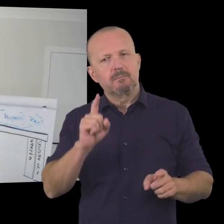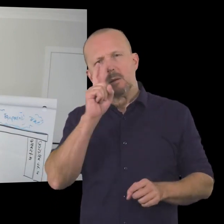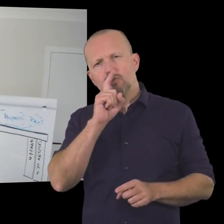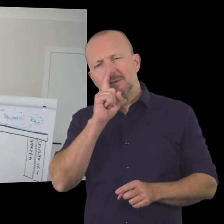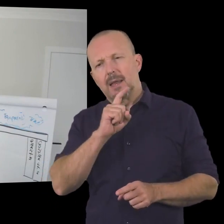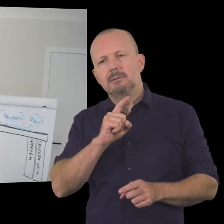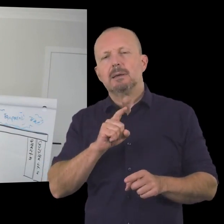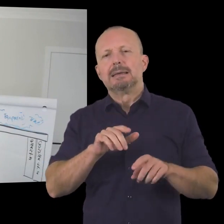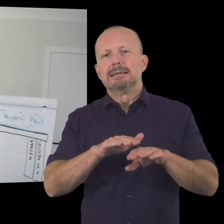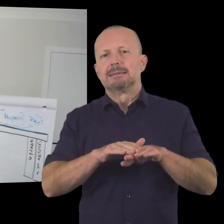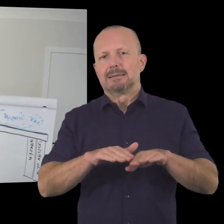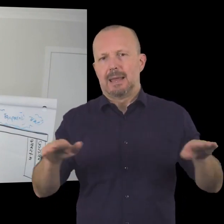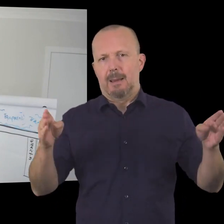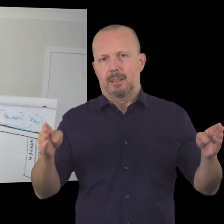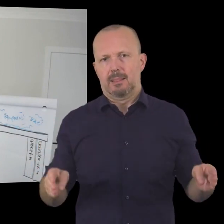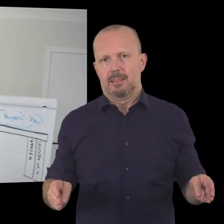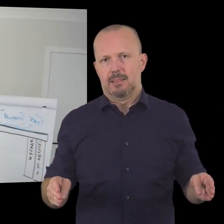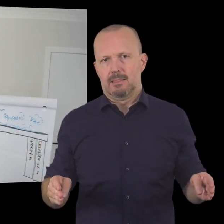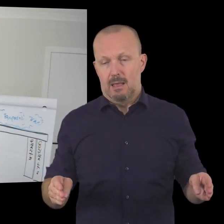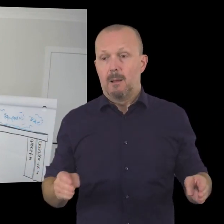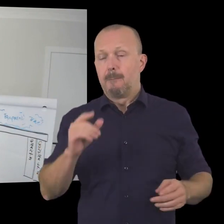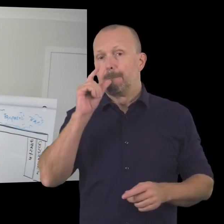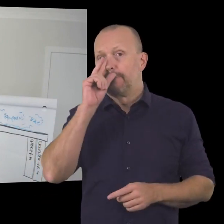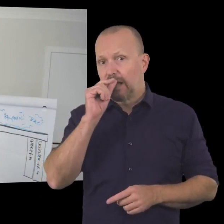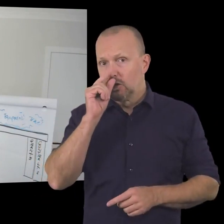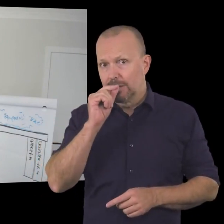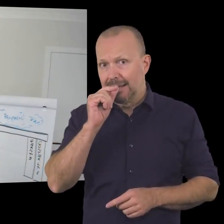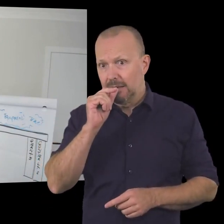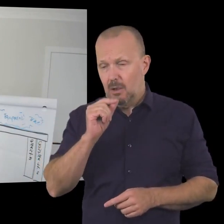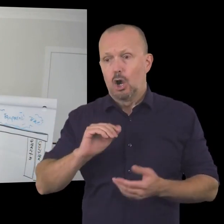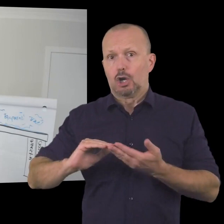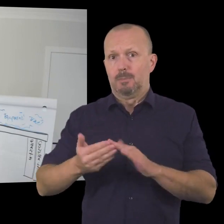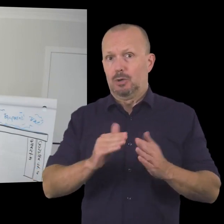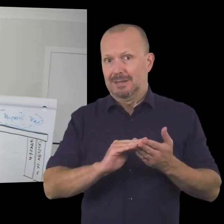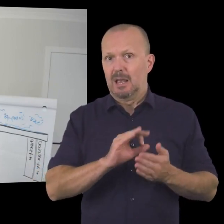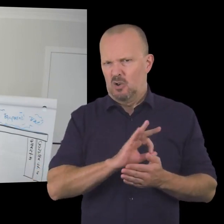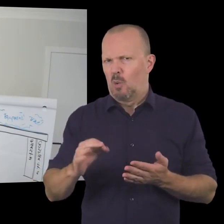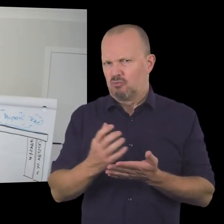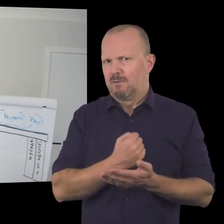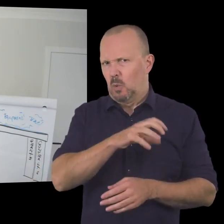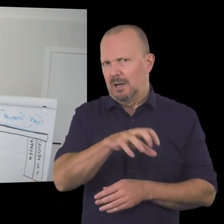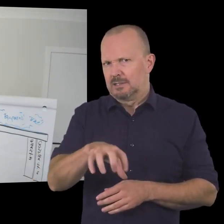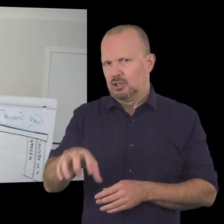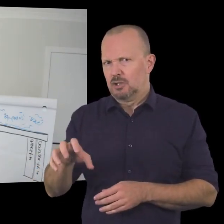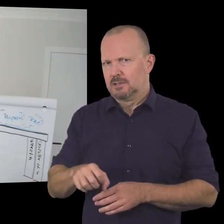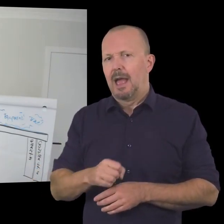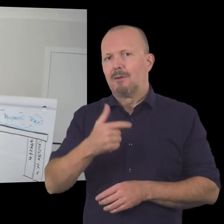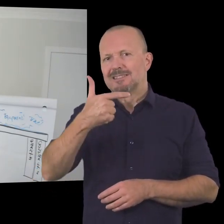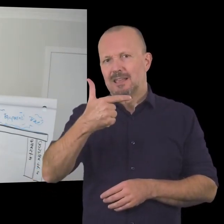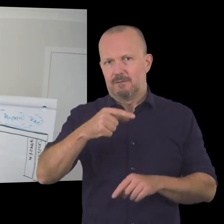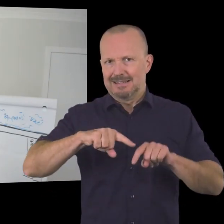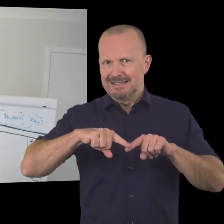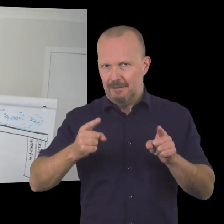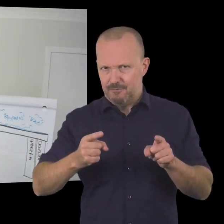plan is to to to think about the fact that there's seven different income streams uh that community and not-for-profit organizations